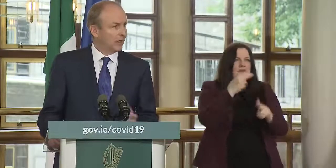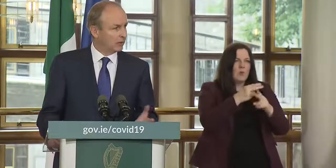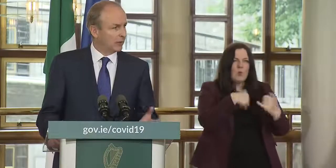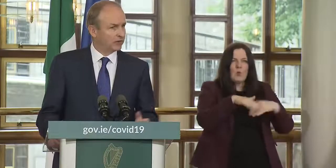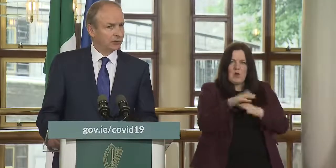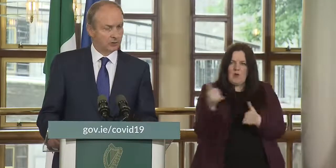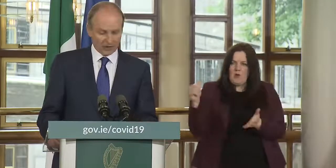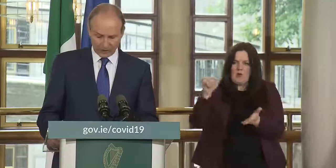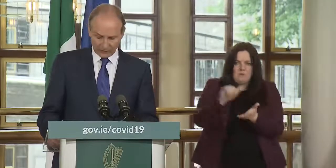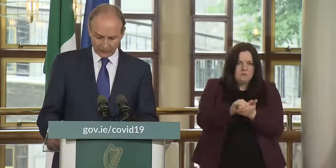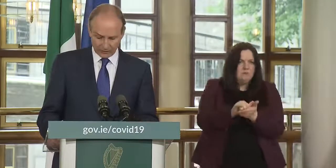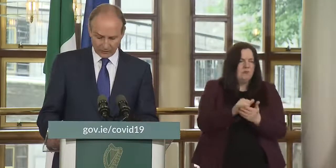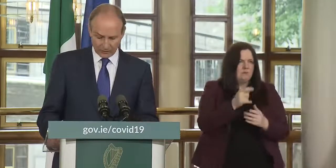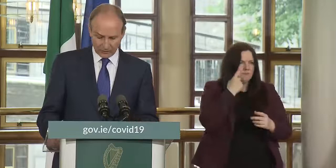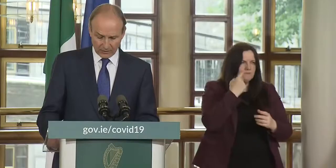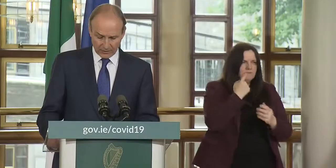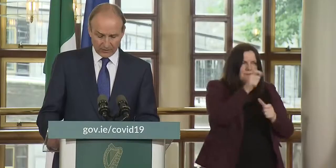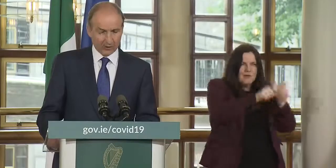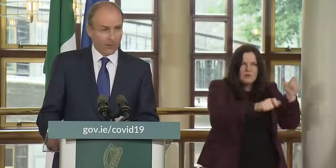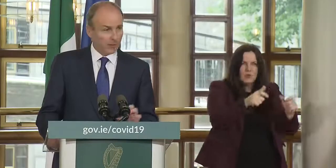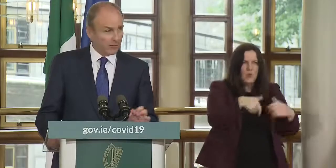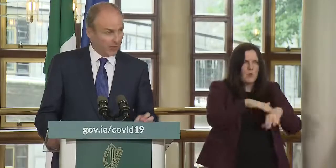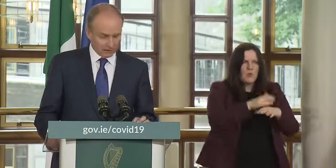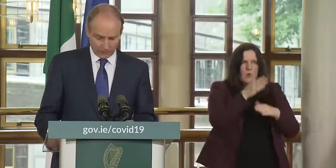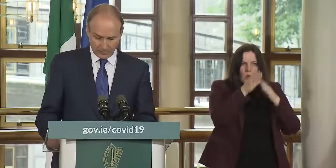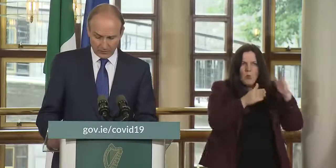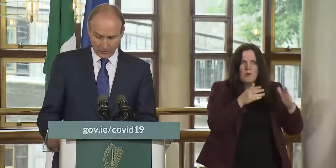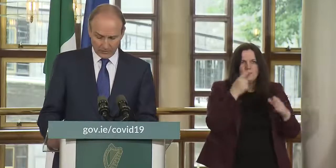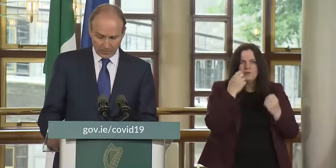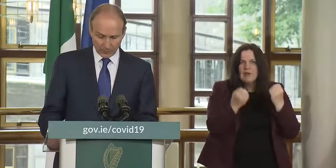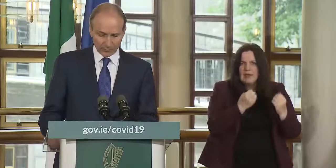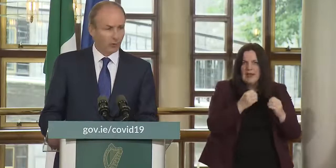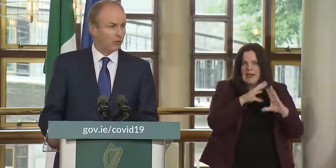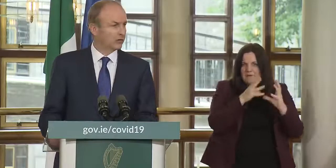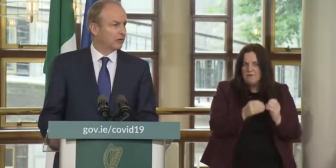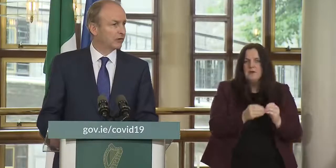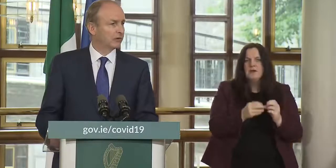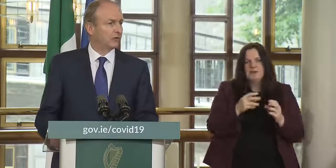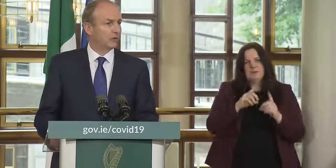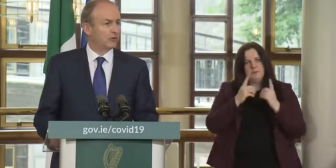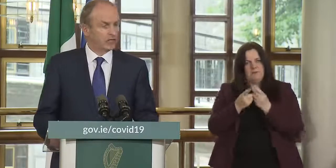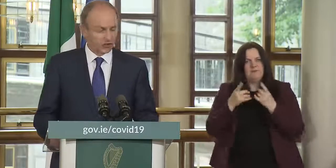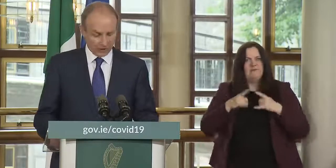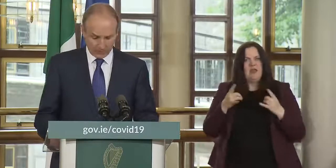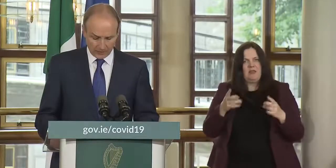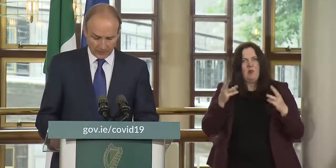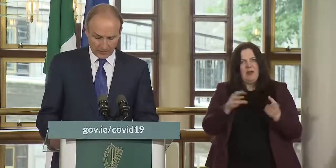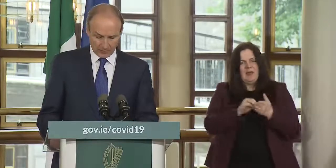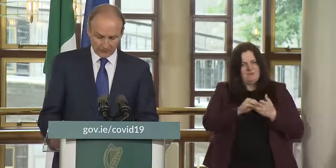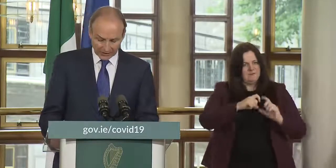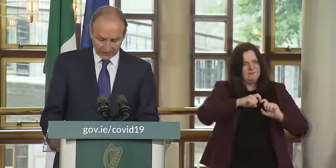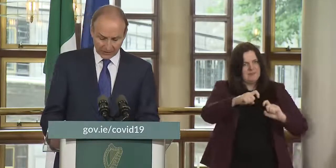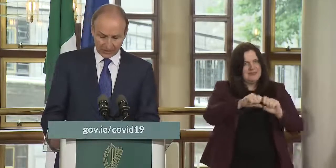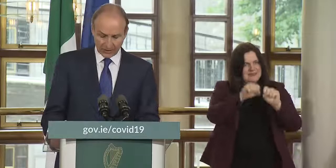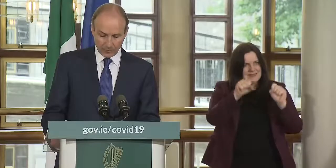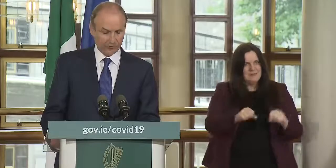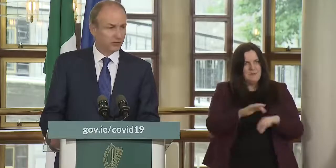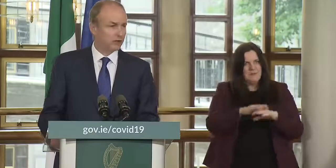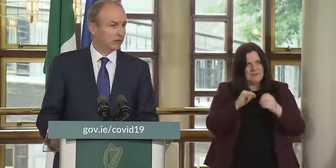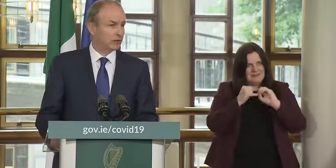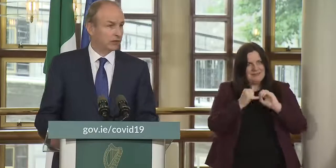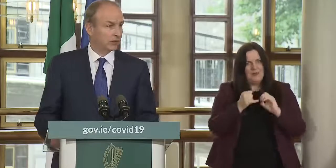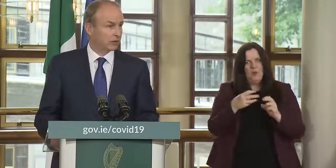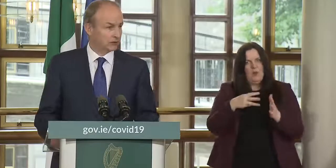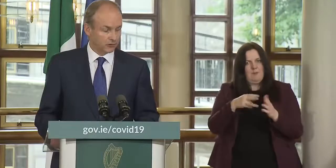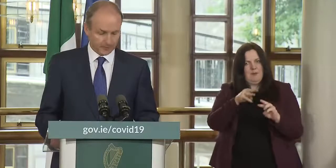as well as symptom checking etc the department of health will examine proposals for a regime of testing at